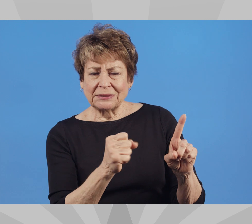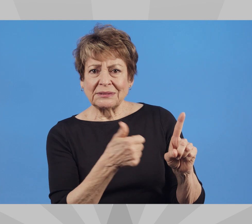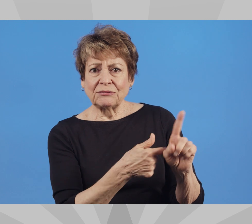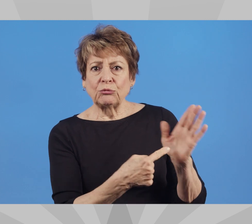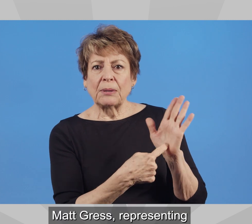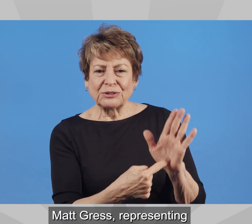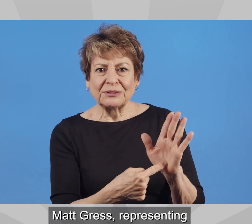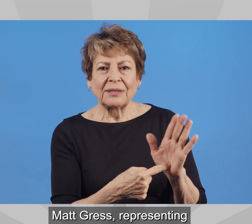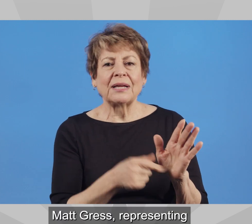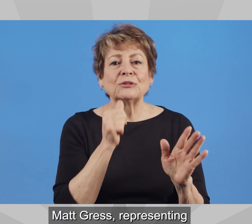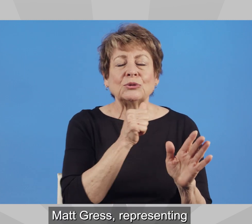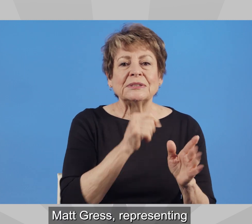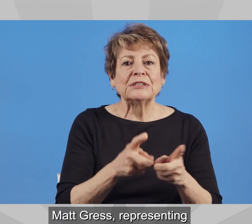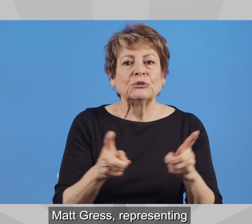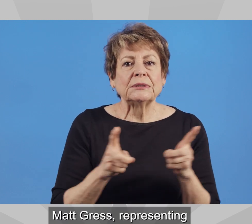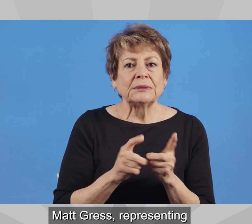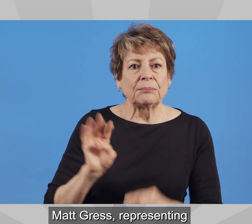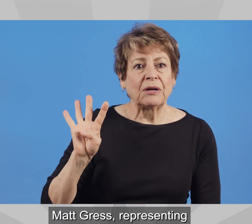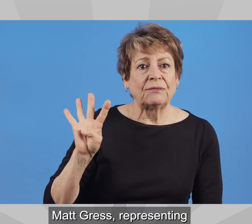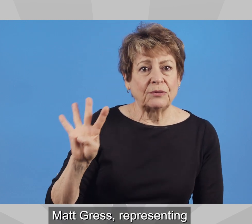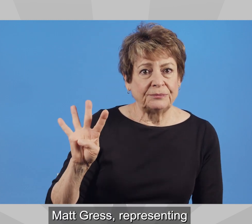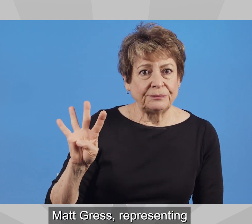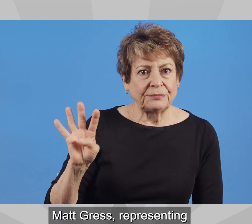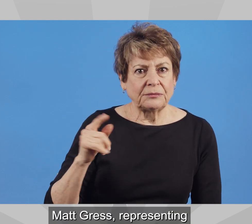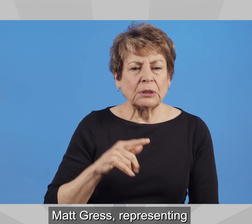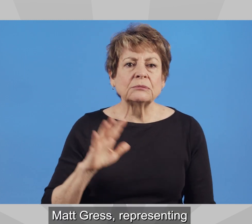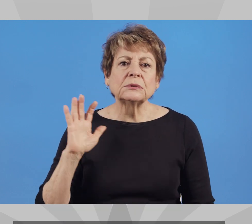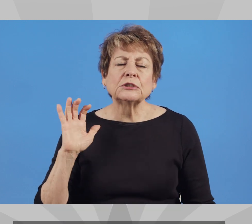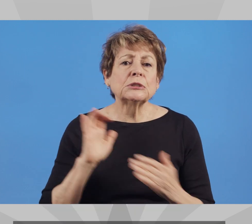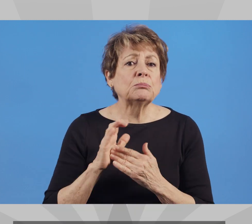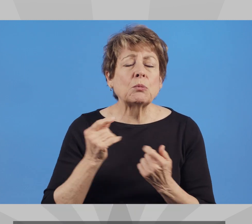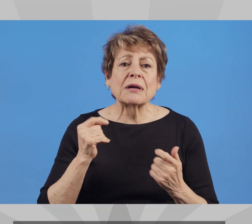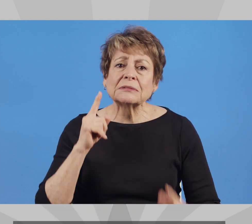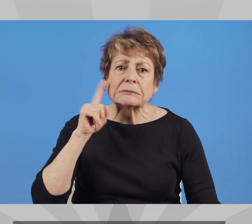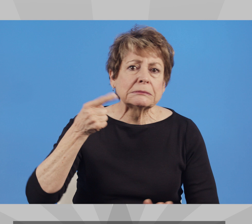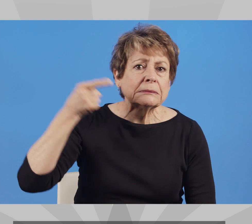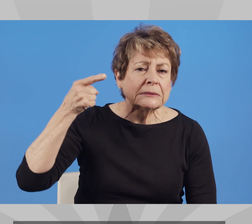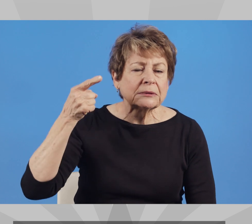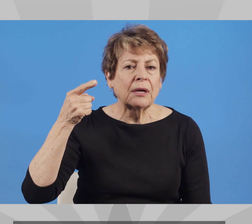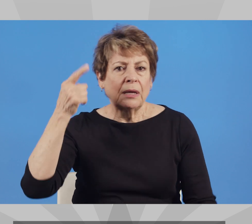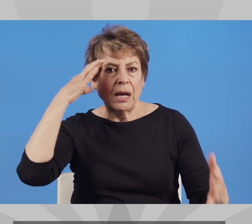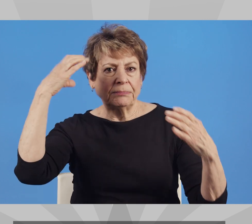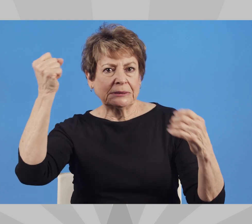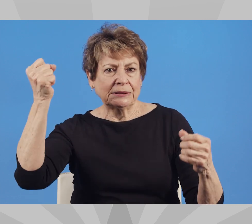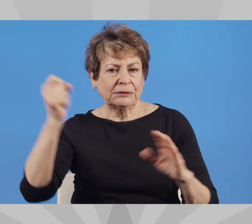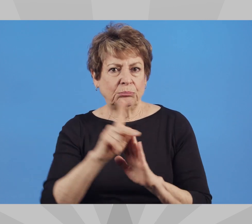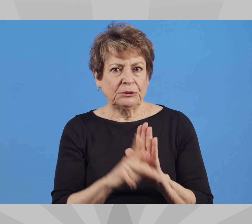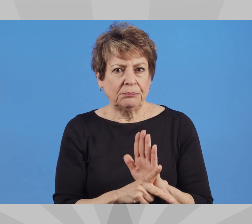Matt Gress, representing Arizona's District 4, champions common-sense principles.